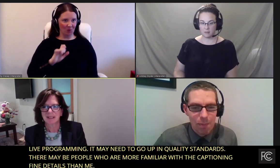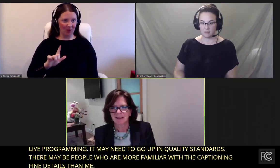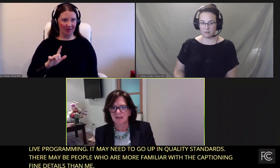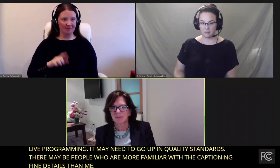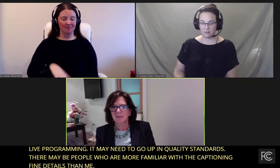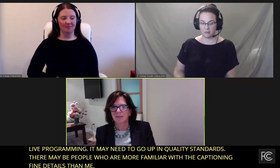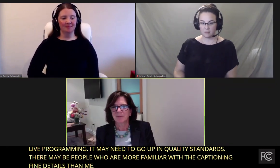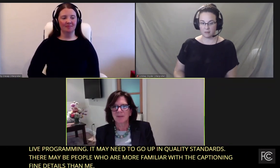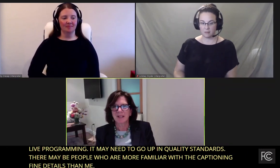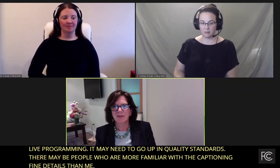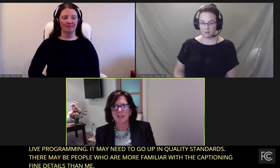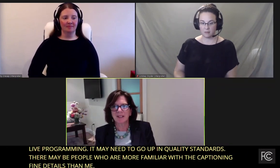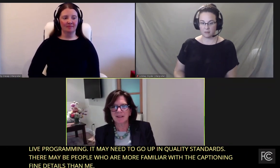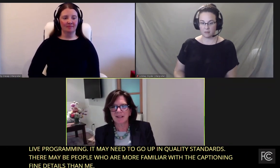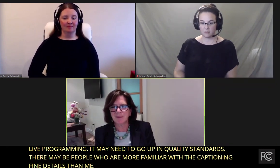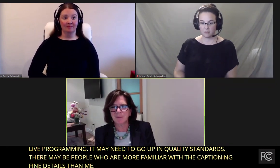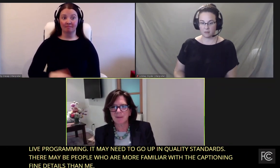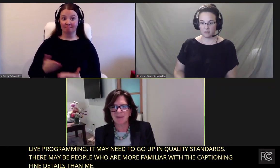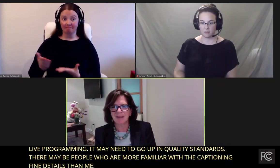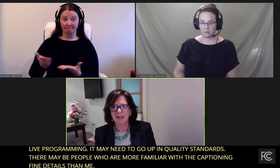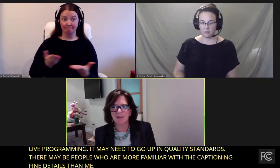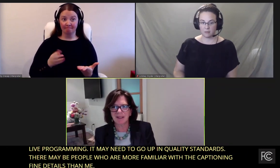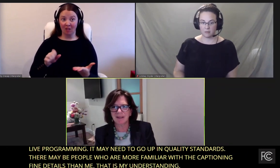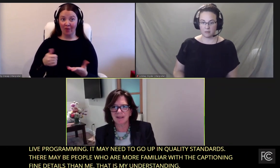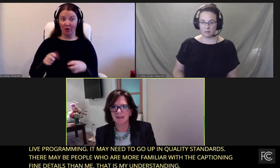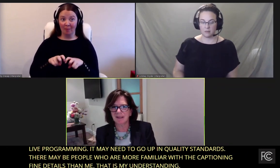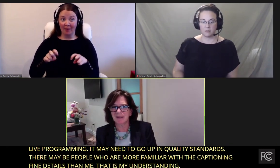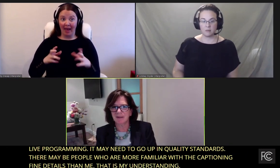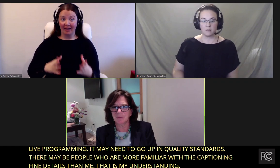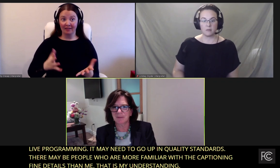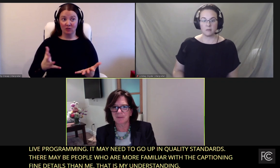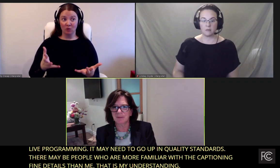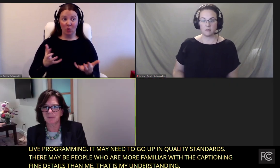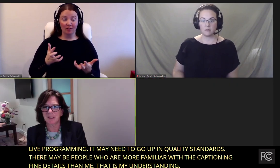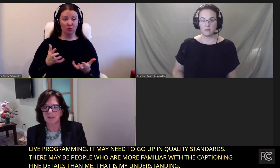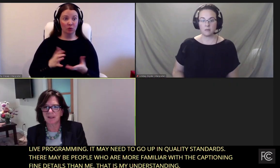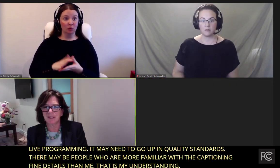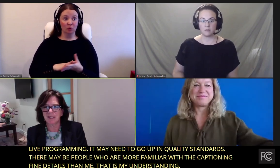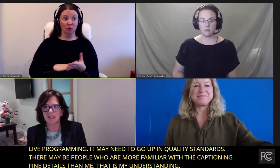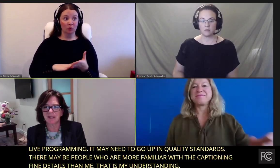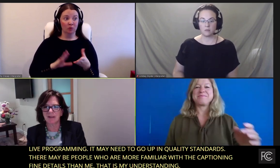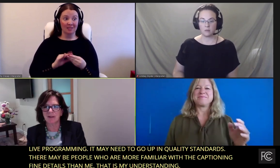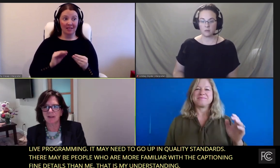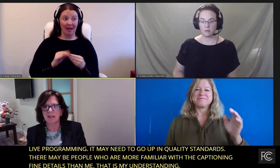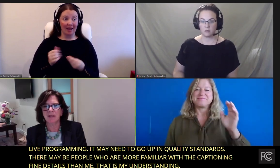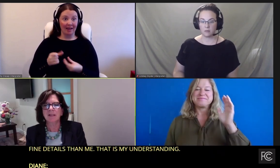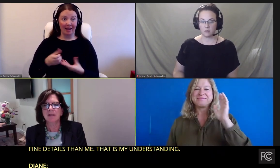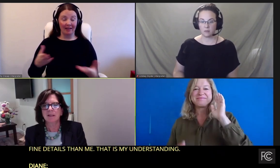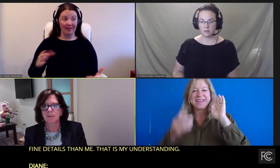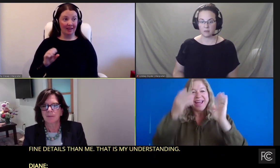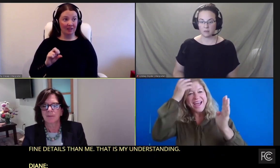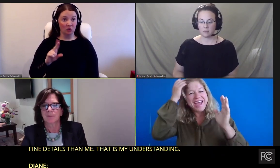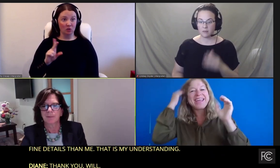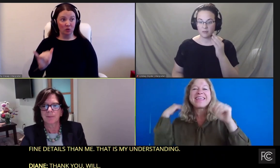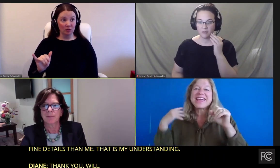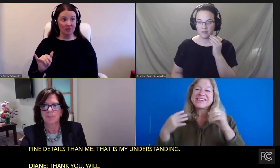anyone else on the panel have anything, any thoughts on that? Susie?